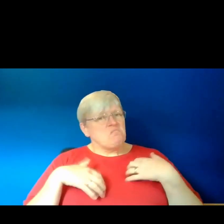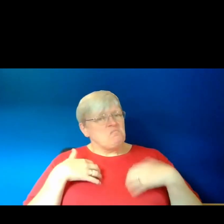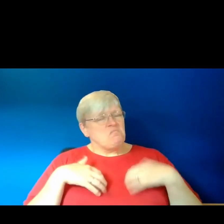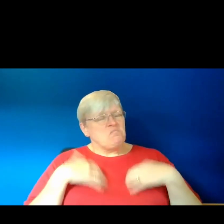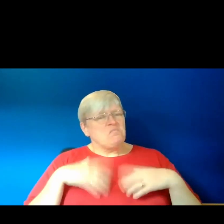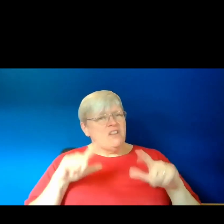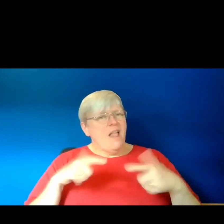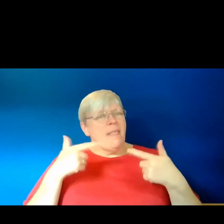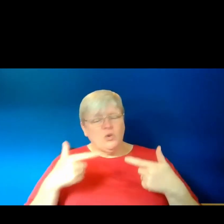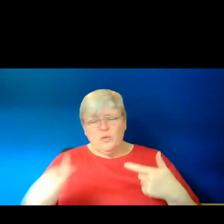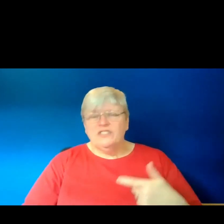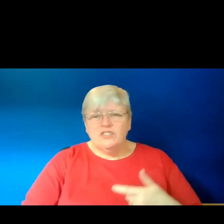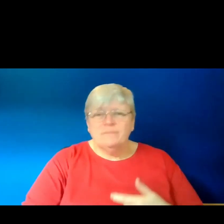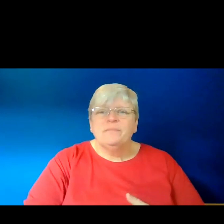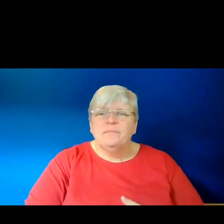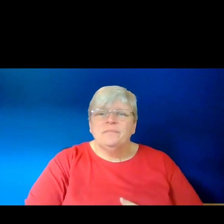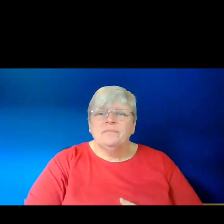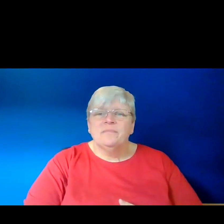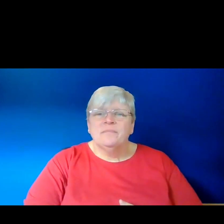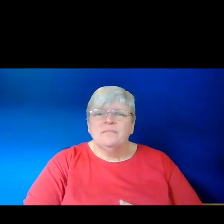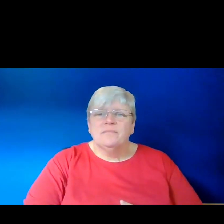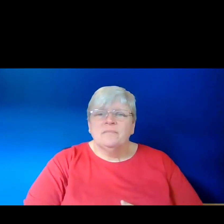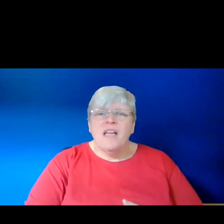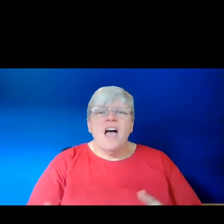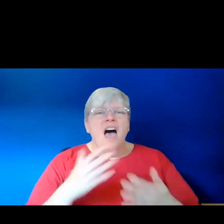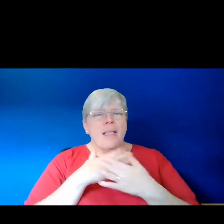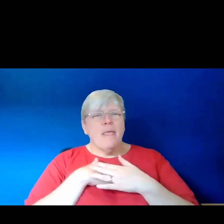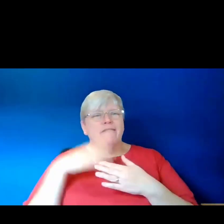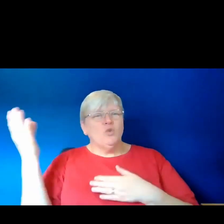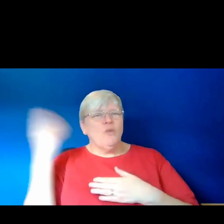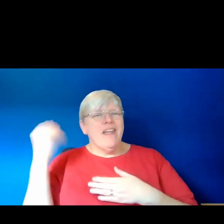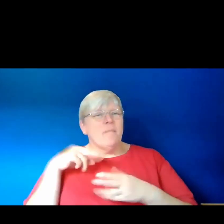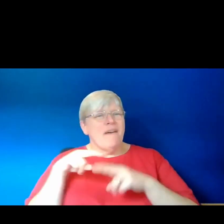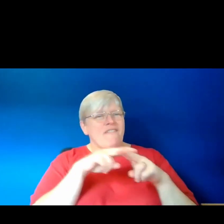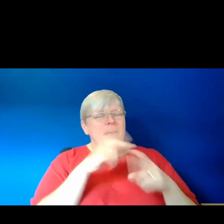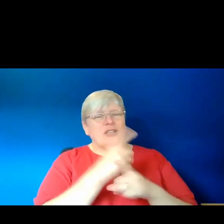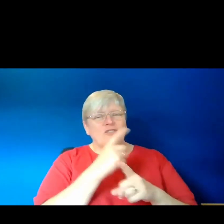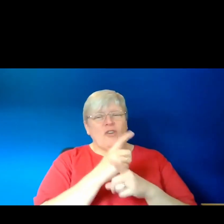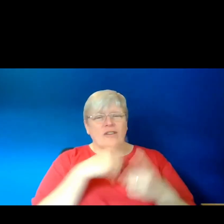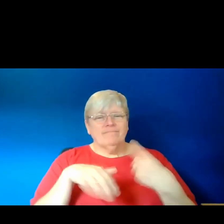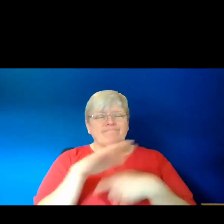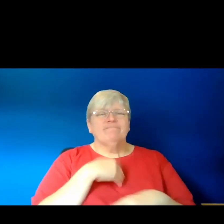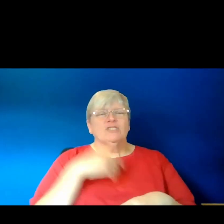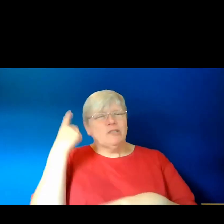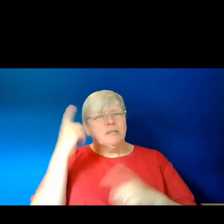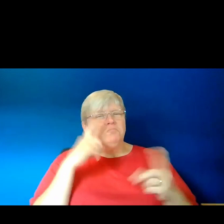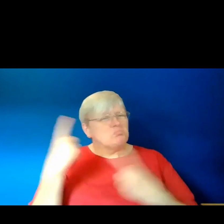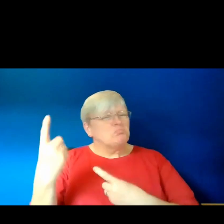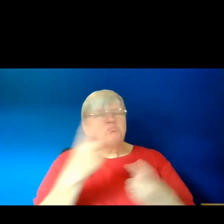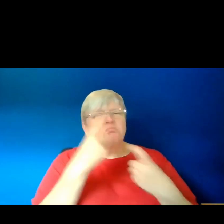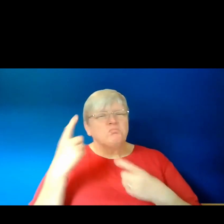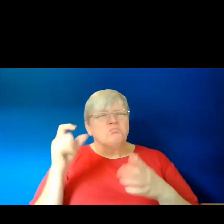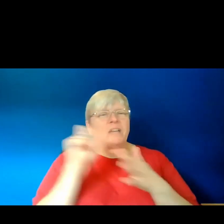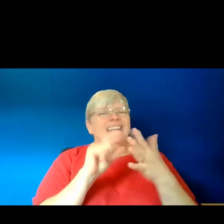And I've always loved hearing my family speak around me. So I decided to explore diacritics using